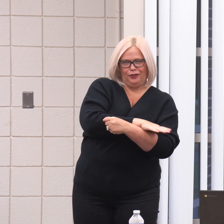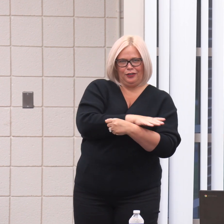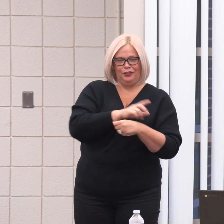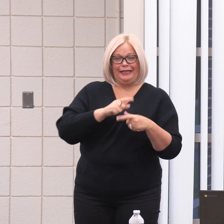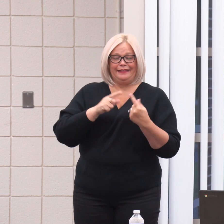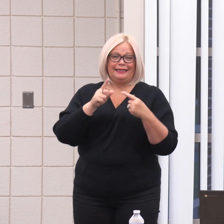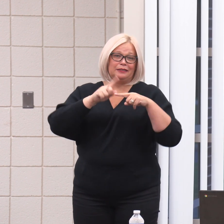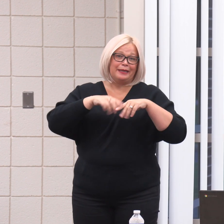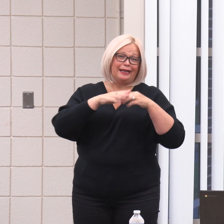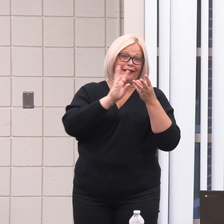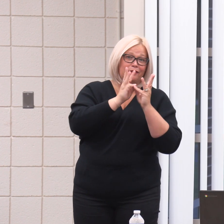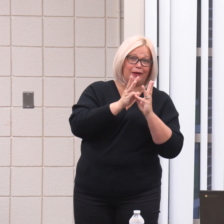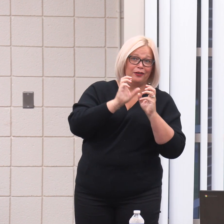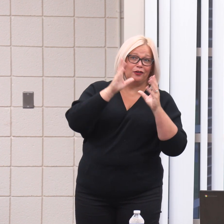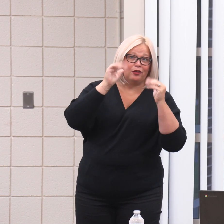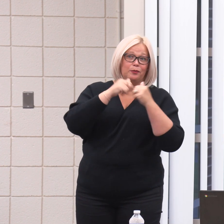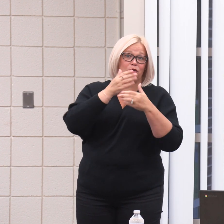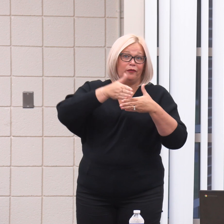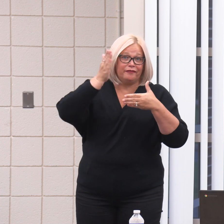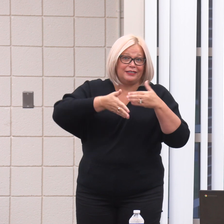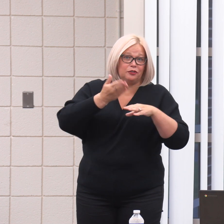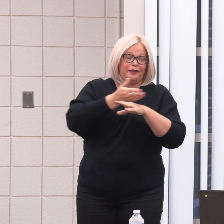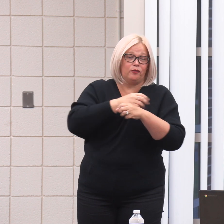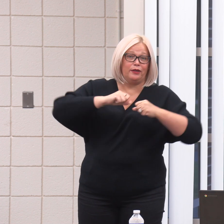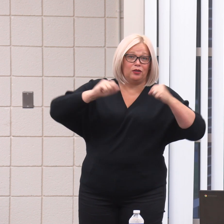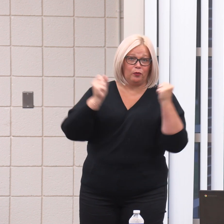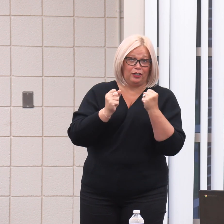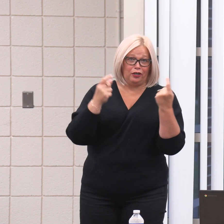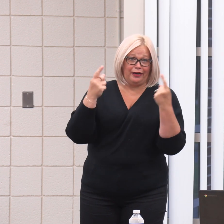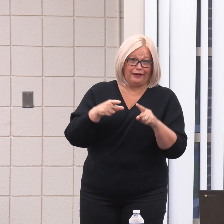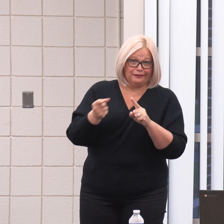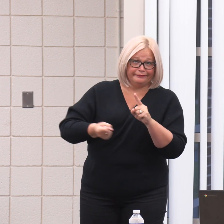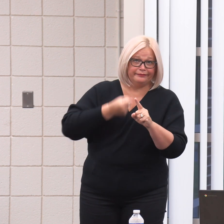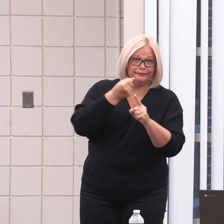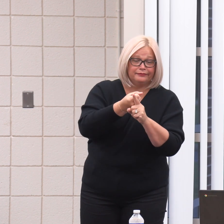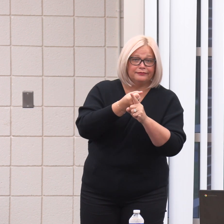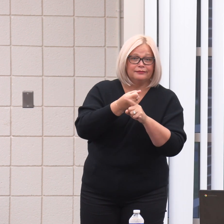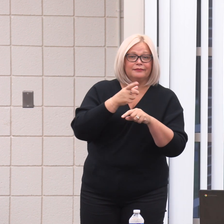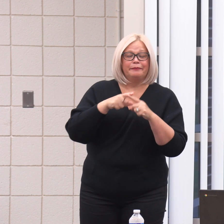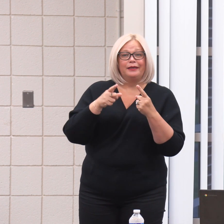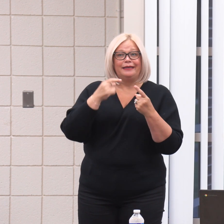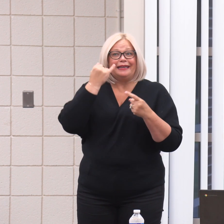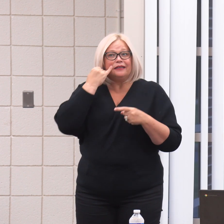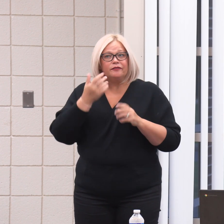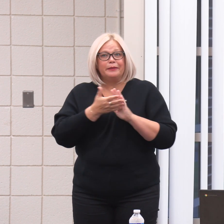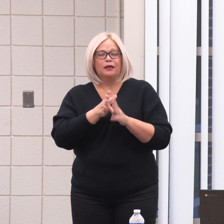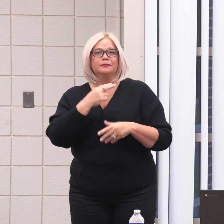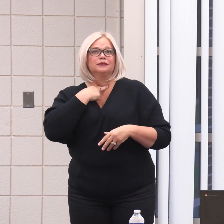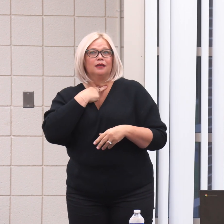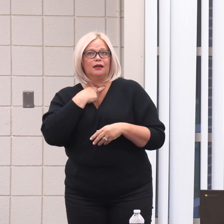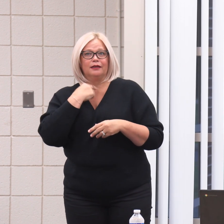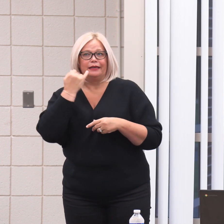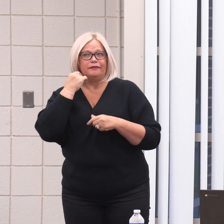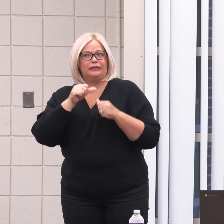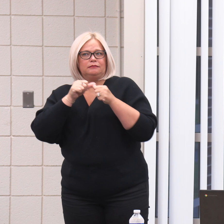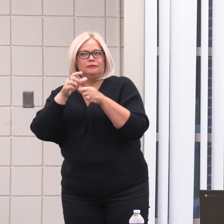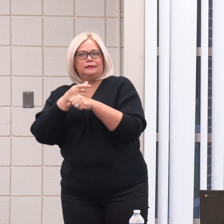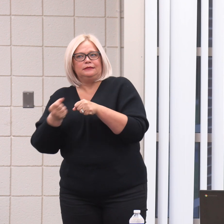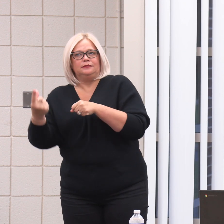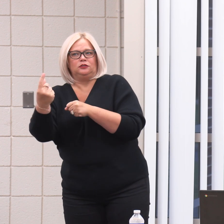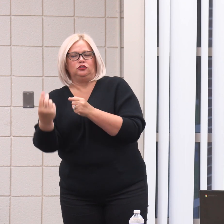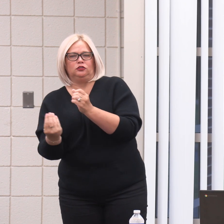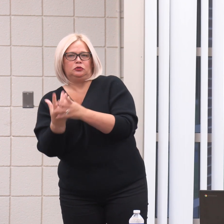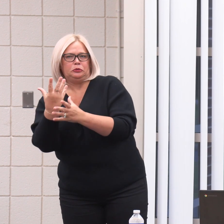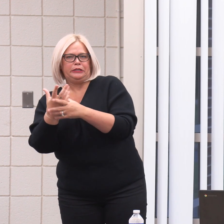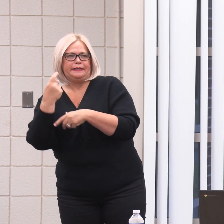whole project prior to the winter. But they're also in a spot, too, where they've talked before. If, you know, if it were to roll into the spring, they figured